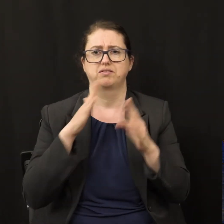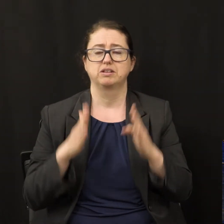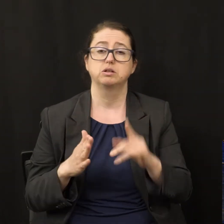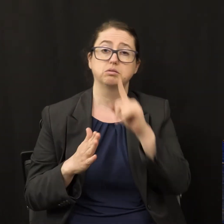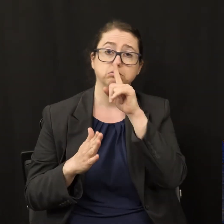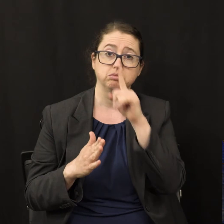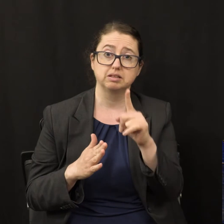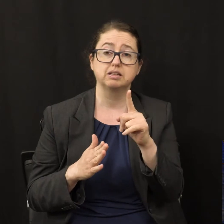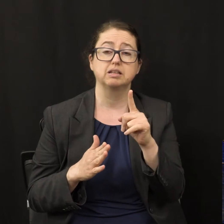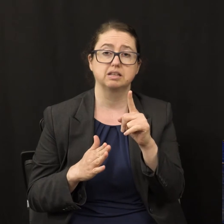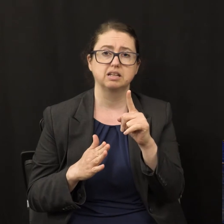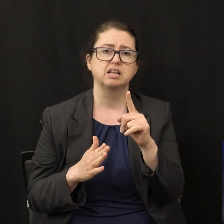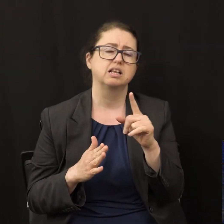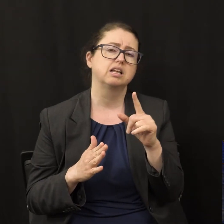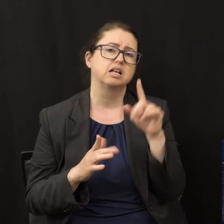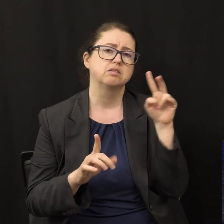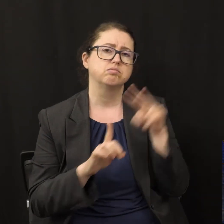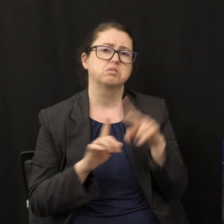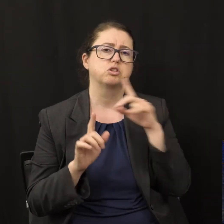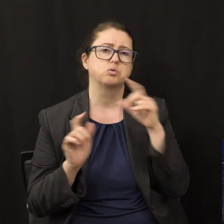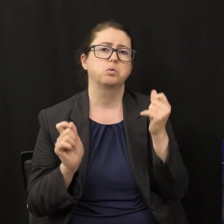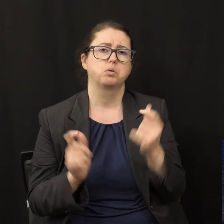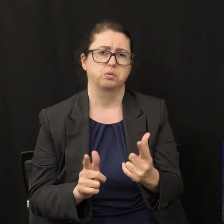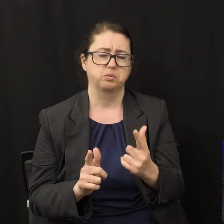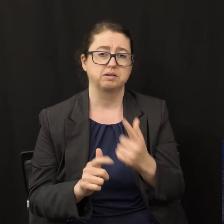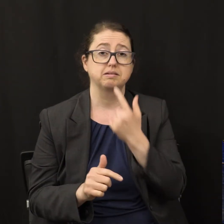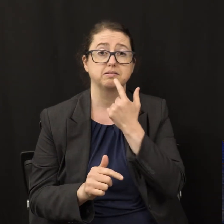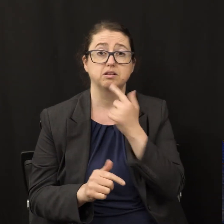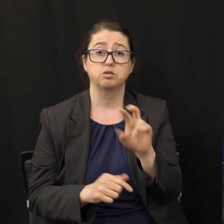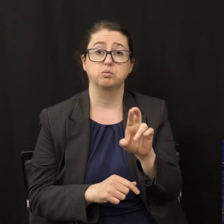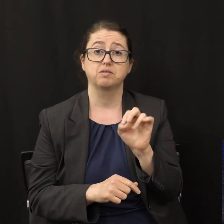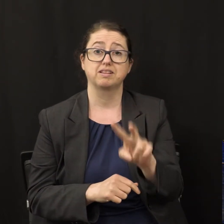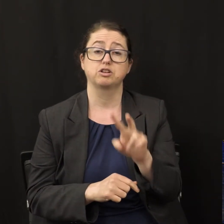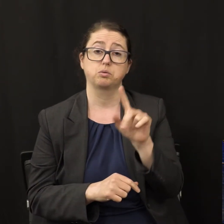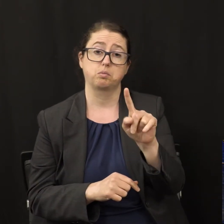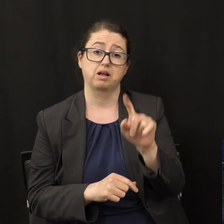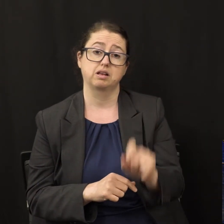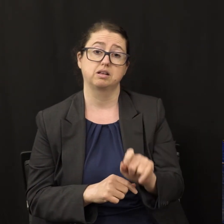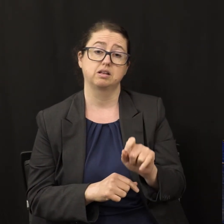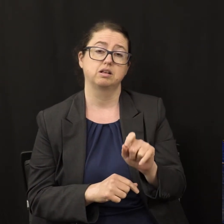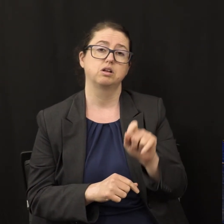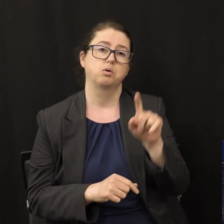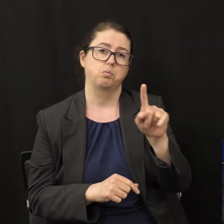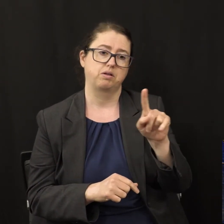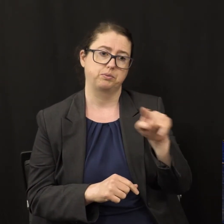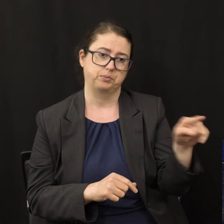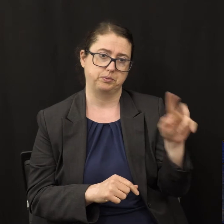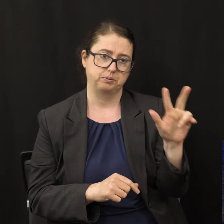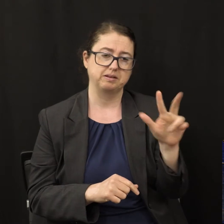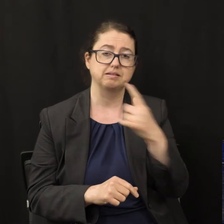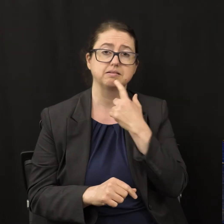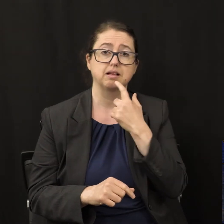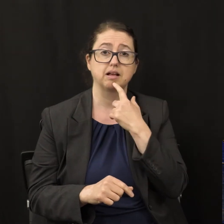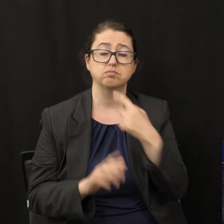principle to everyone. It says in Revelation 1, 1 through 3, the revelation of Jesus Christ,